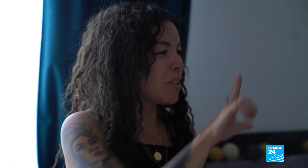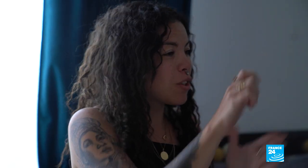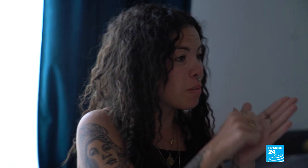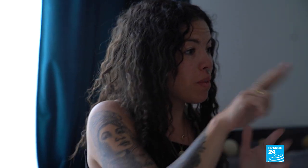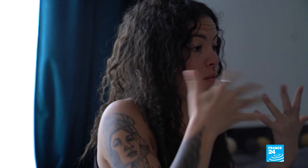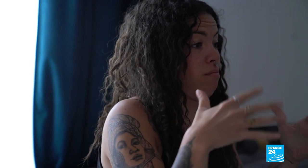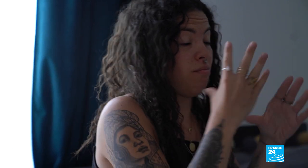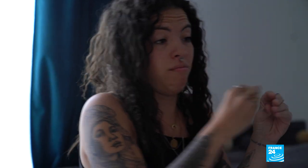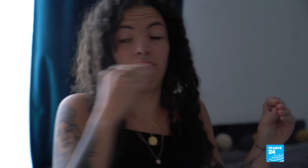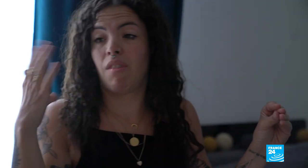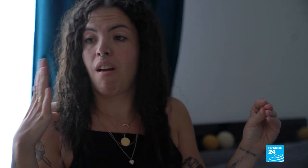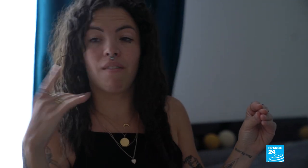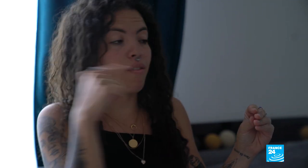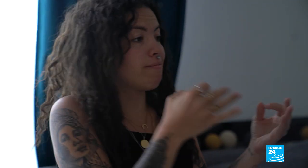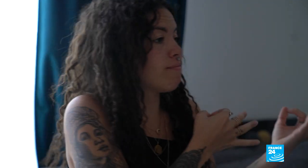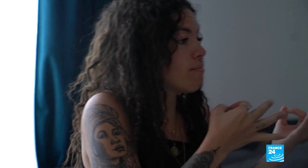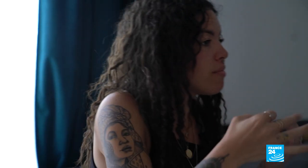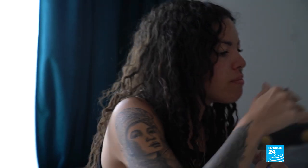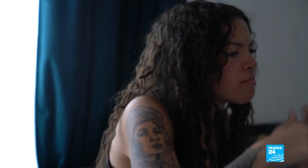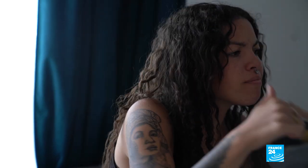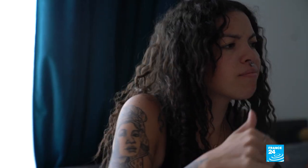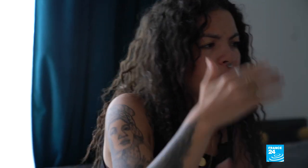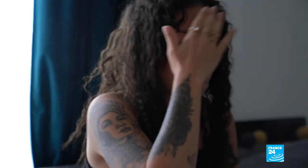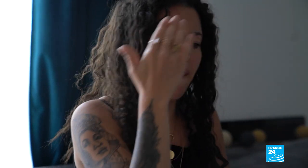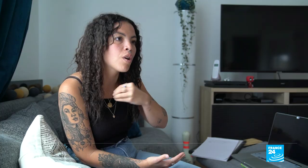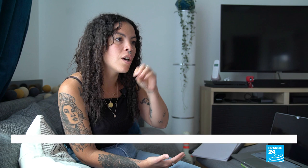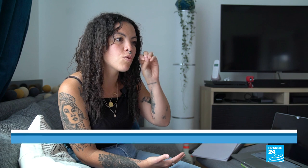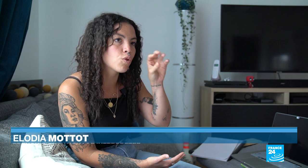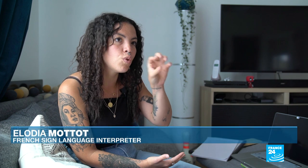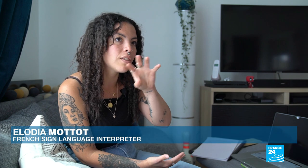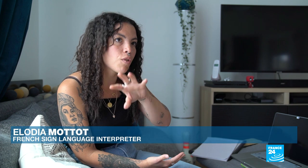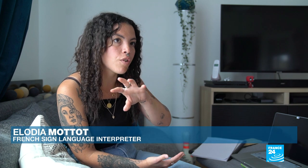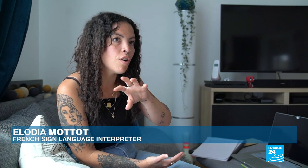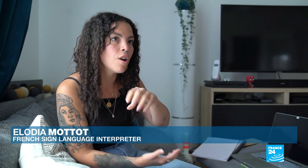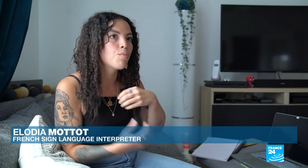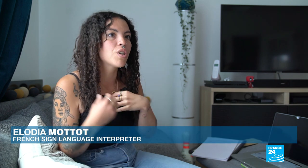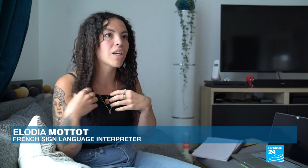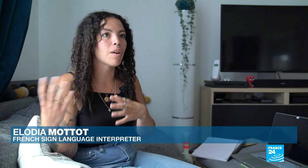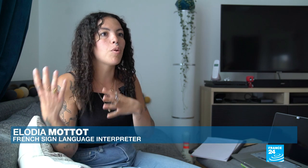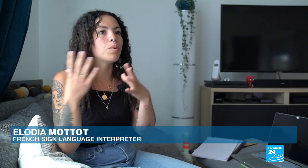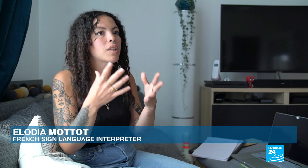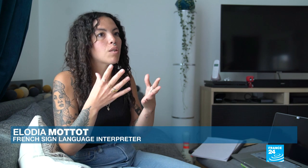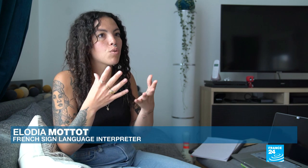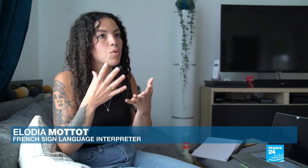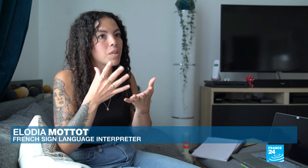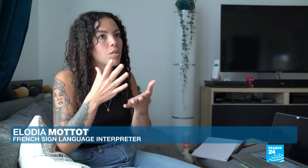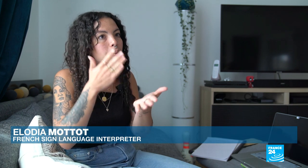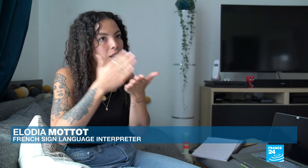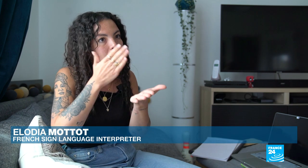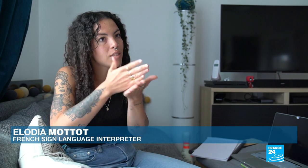I want to take in the music, the flow, to be sure that in the most striking parts of the song, I can recreate something that will also